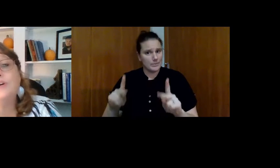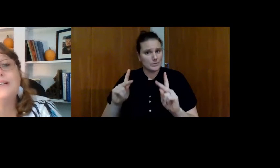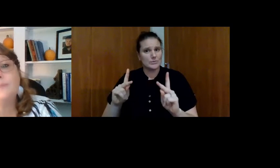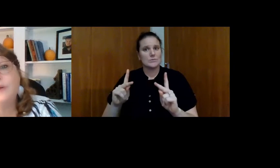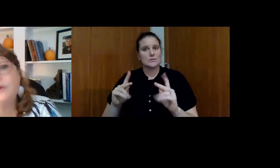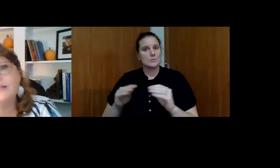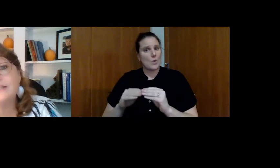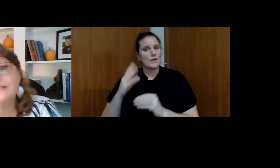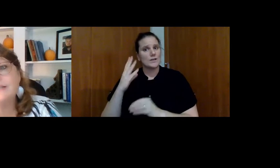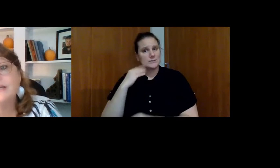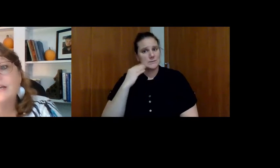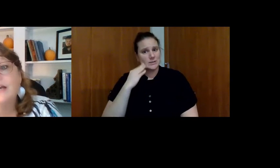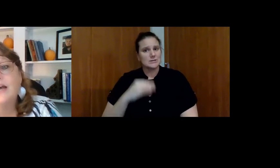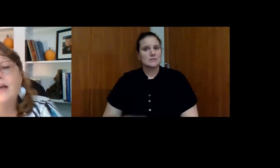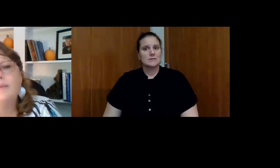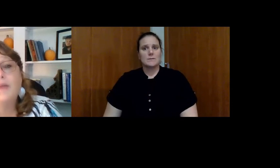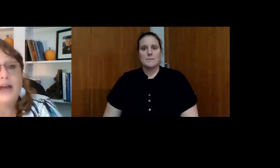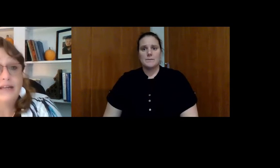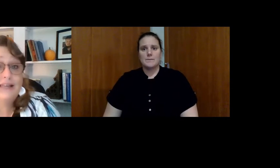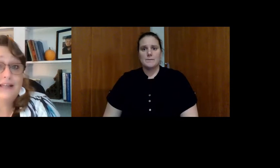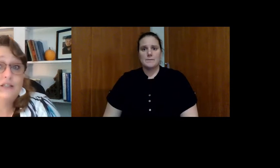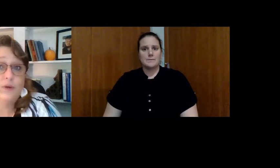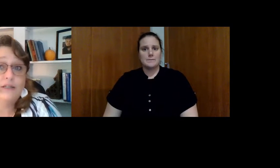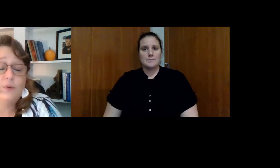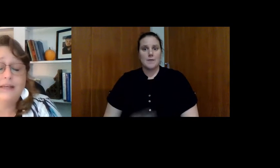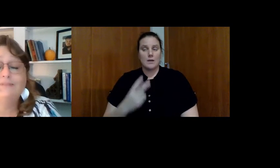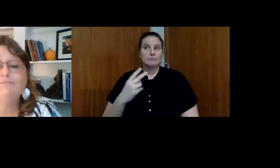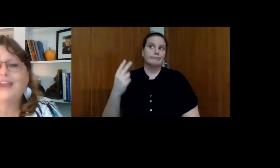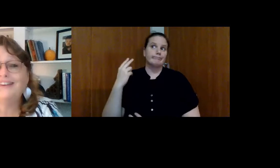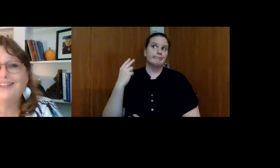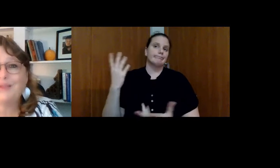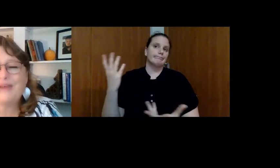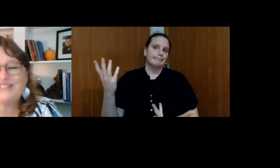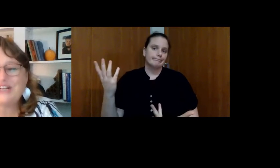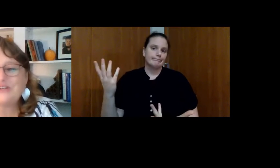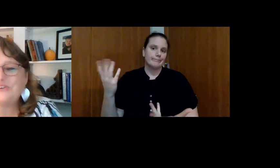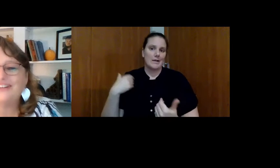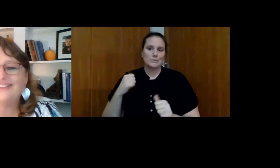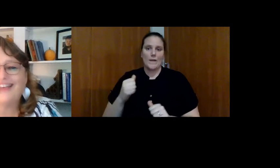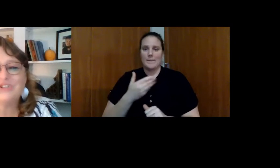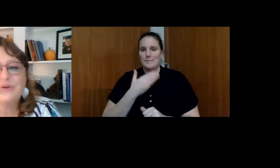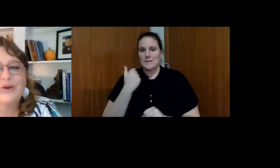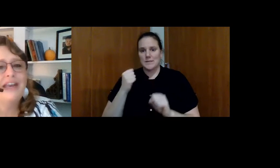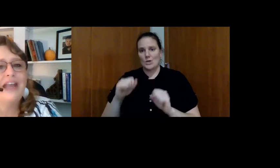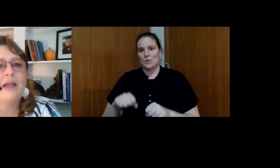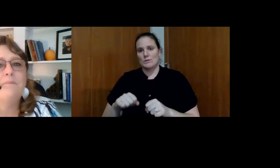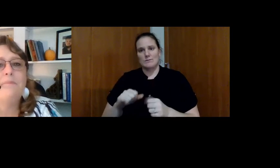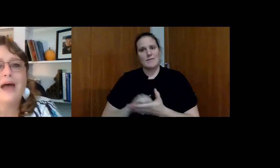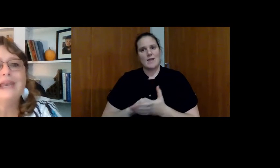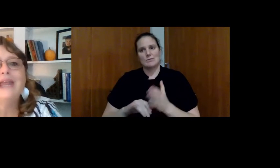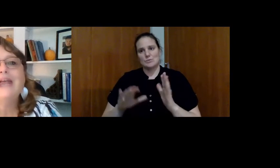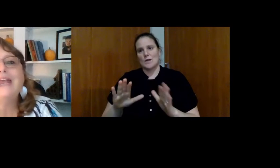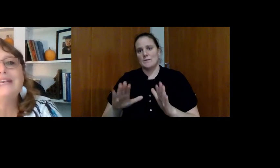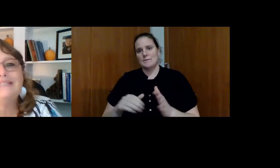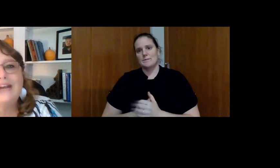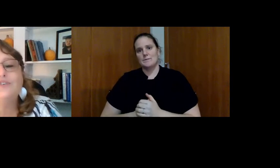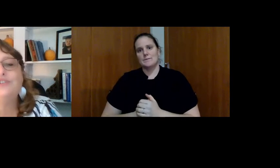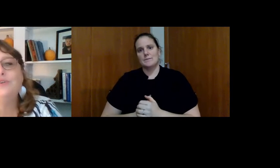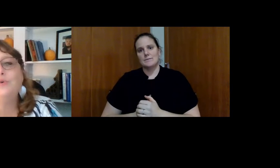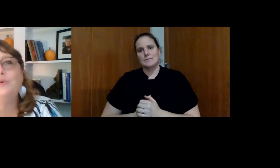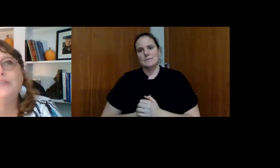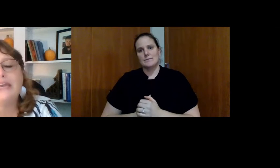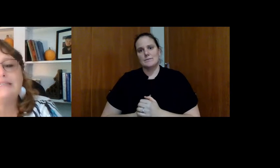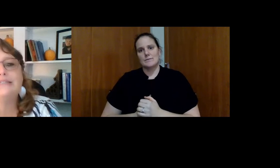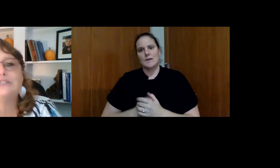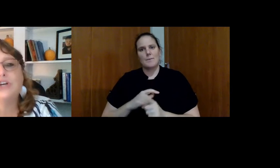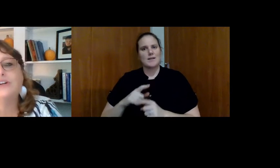and more experiences. Hindsight's 20-20. I did the best I could and that's great, but it's never